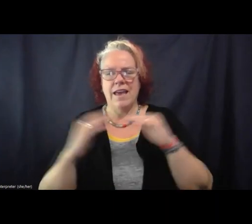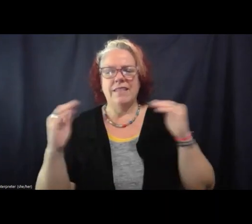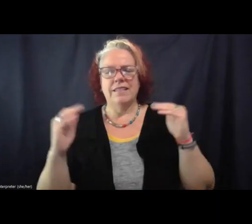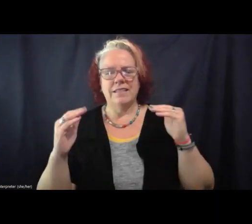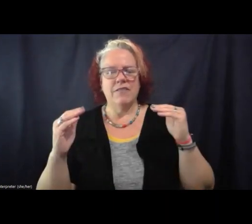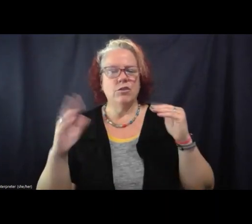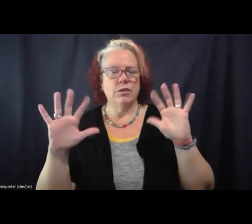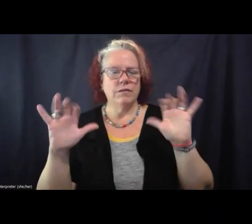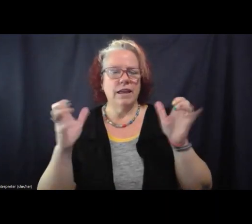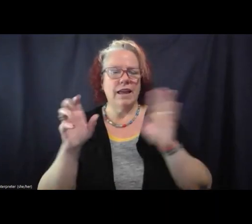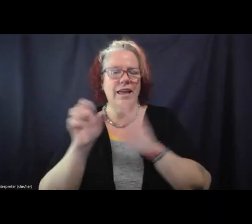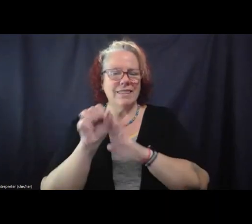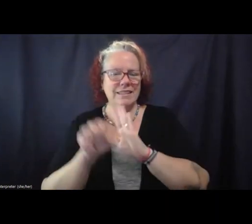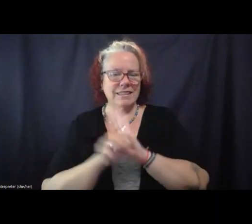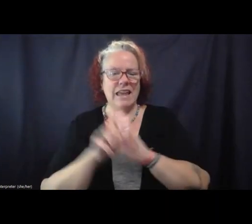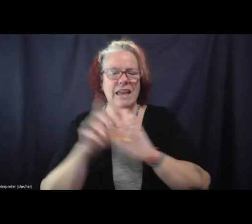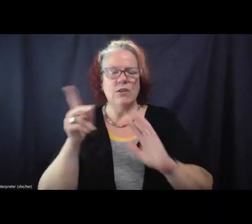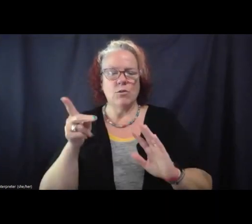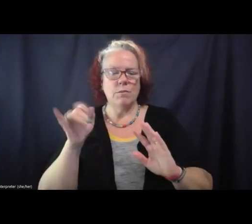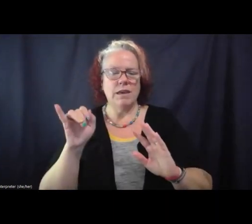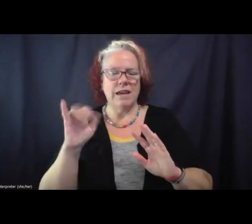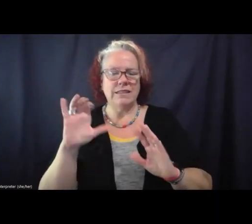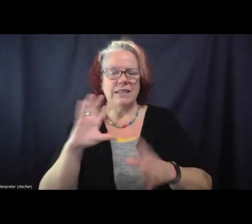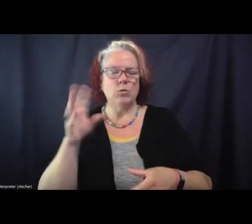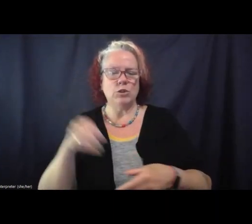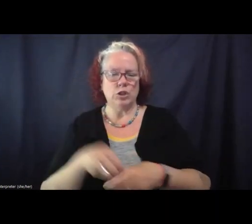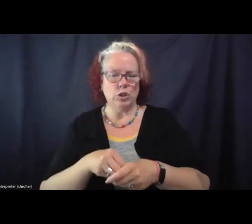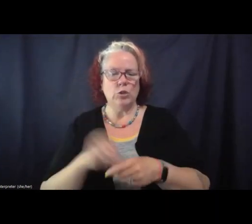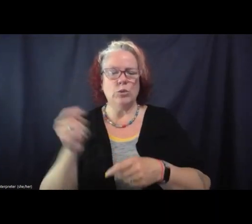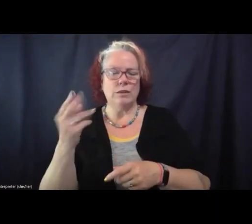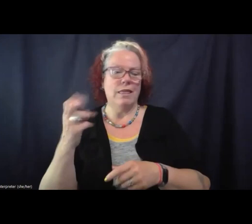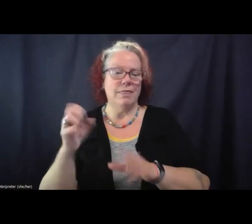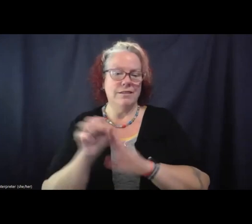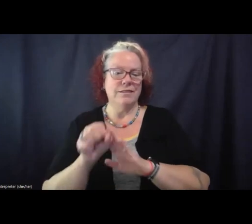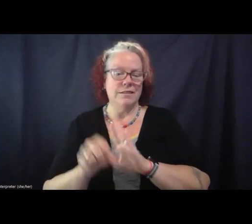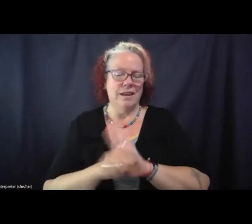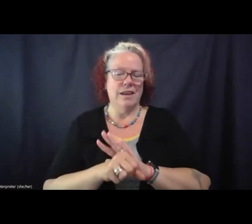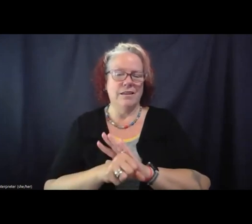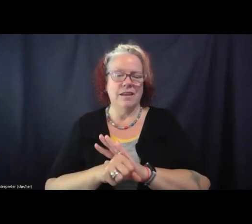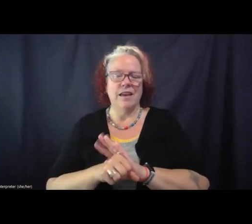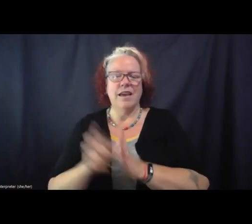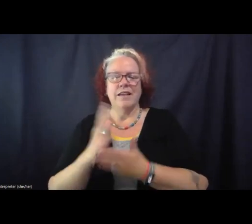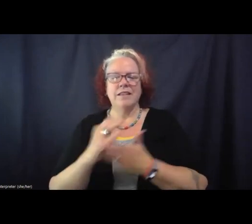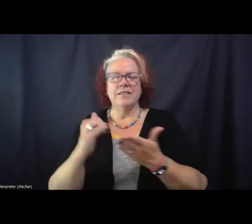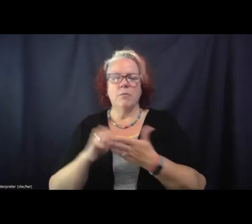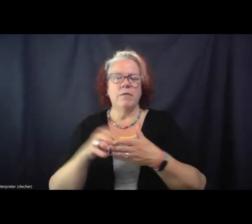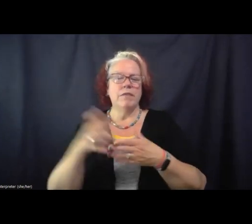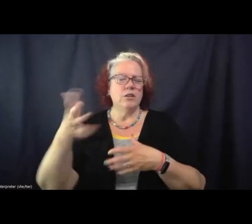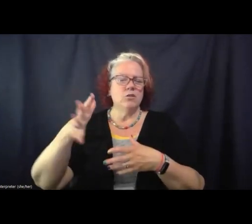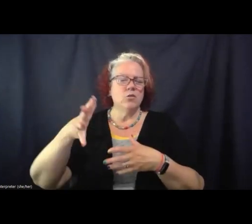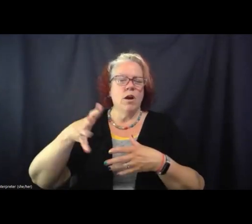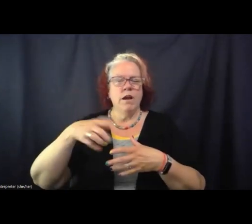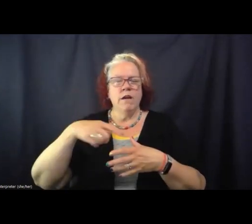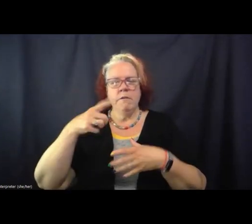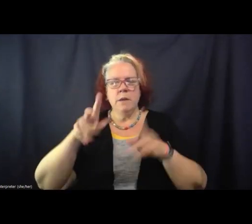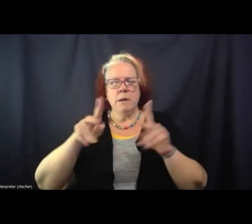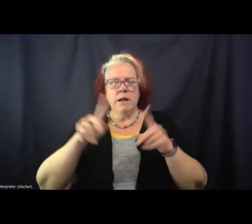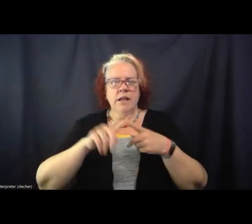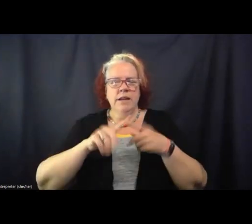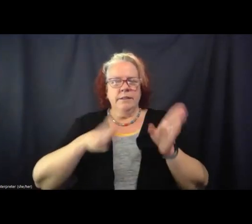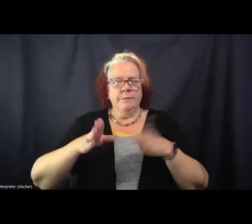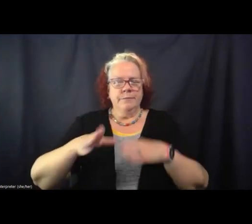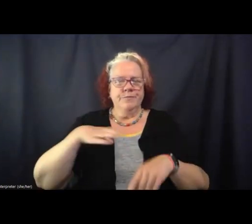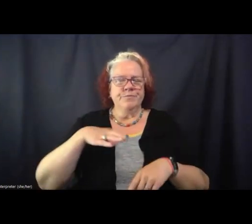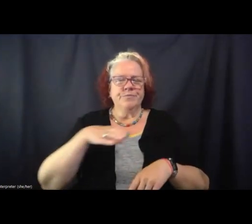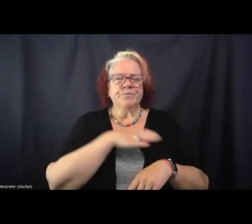state, right? Or the PIC, which includes of course, the state and some of these like quasi public actors, like the planning commissions and stuff like